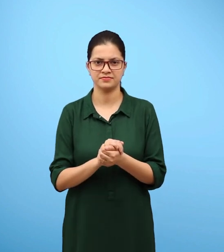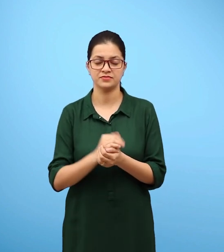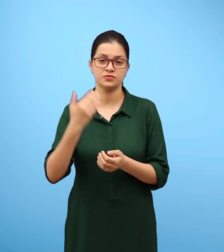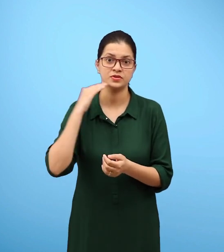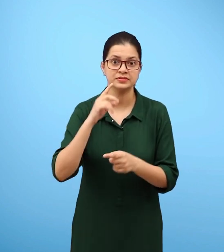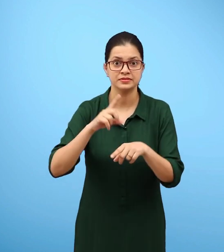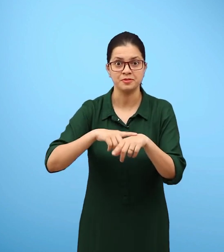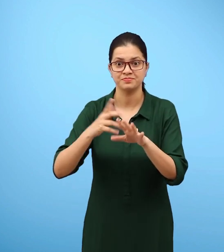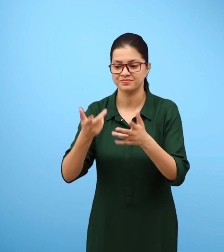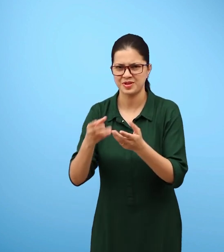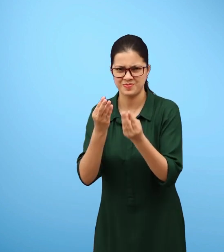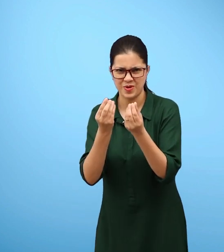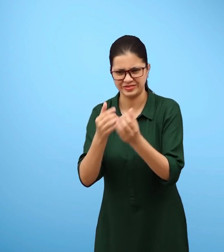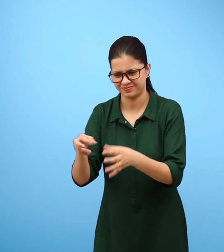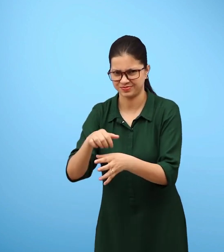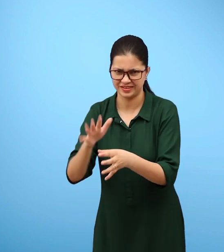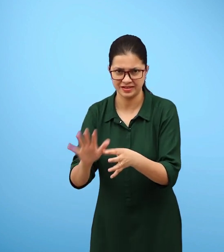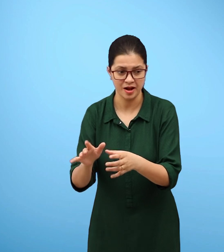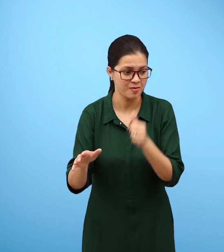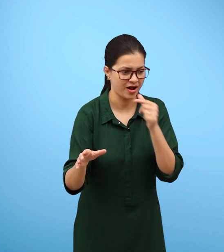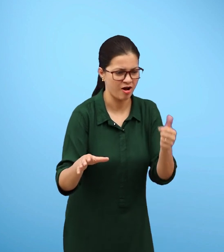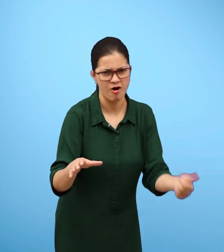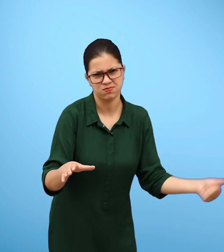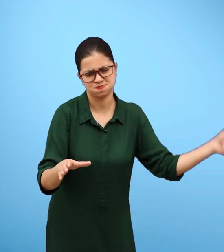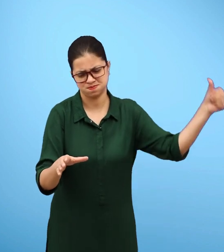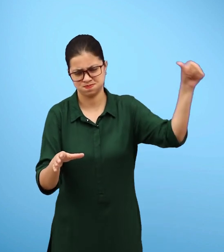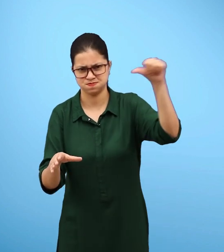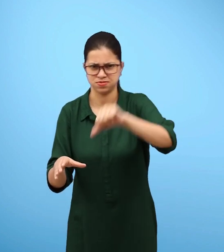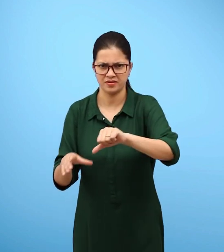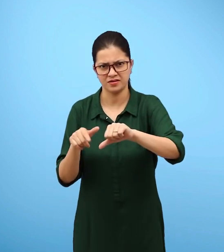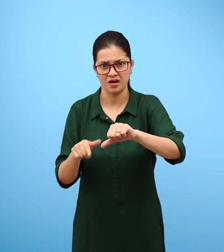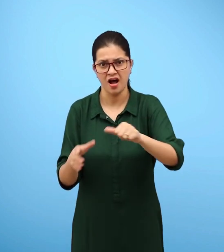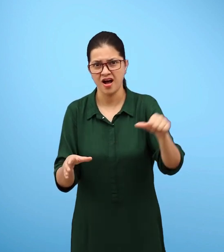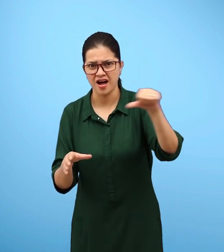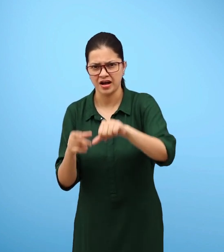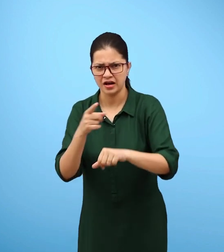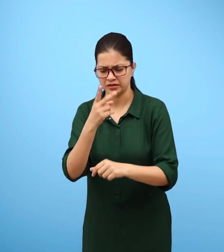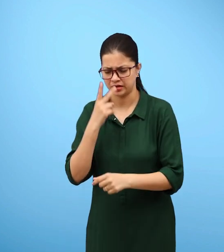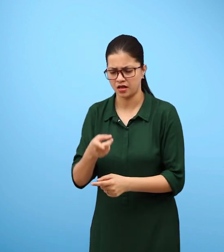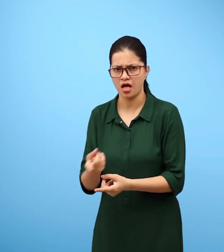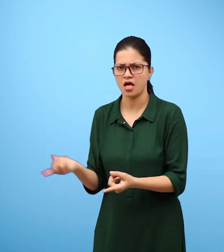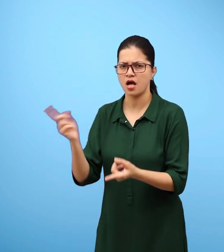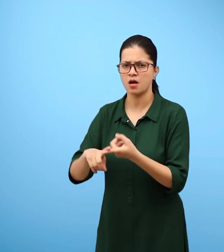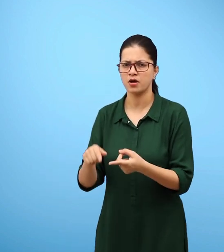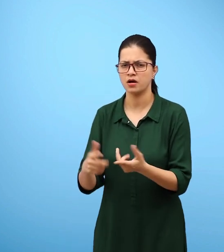When the water is poured on the lump of soil, it displaces the air which is seen in the form of bubbles.